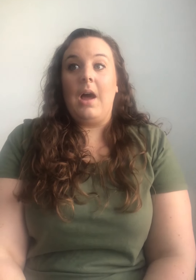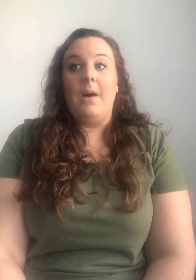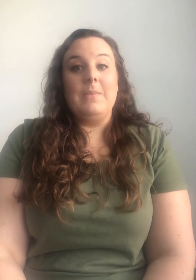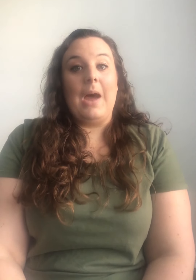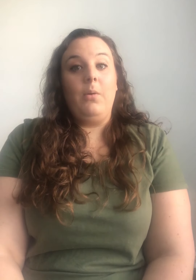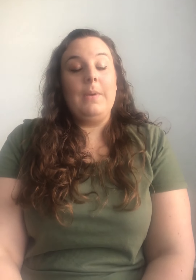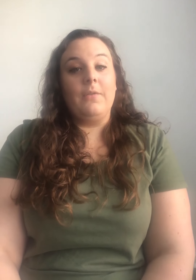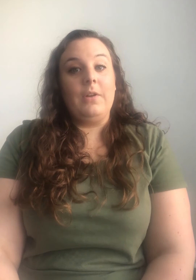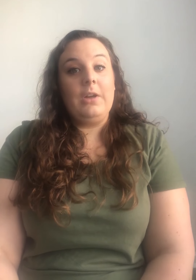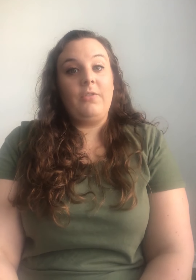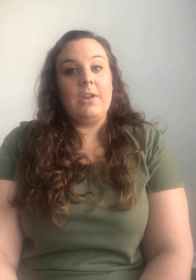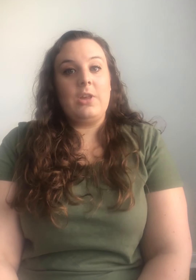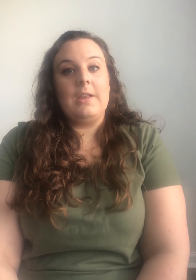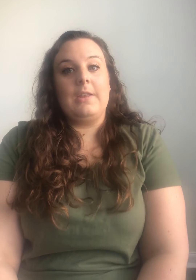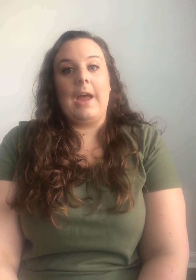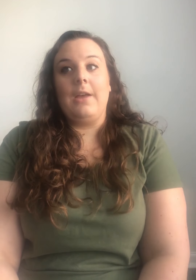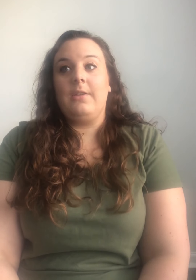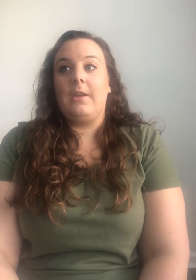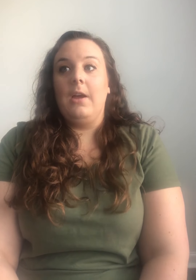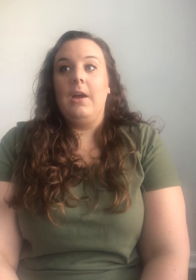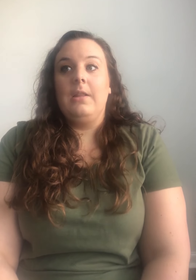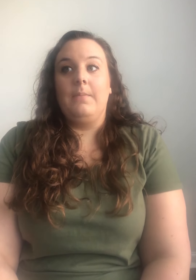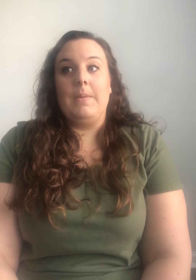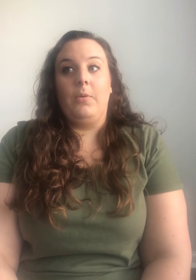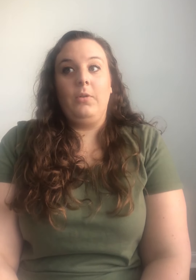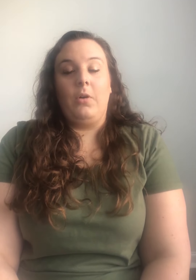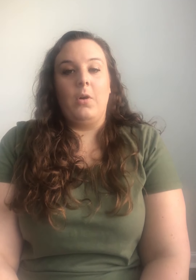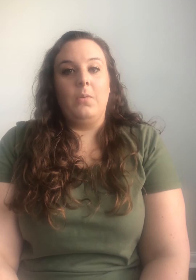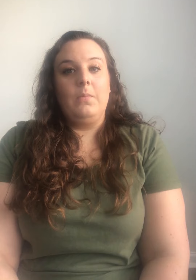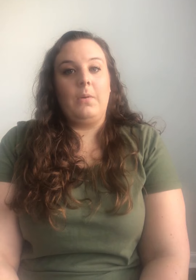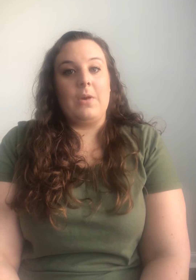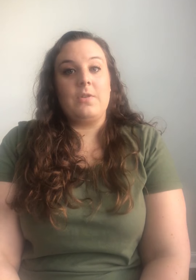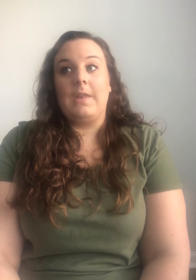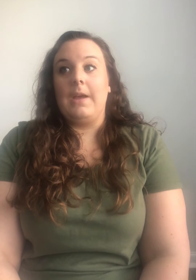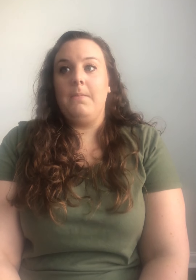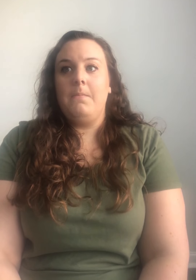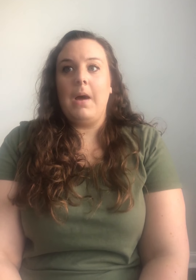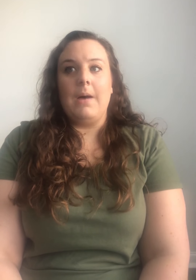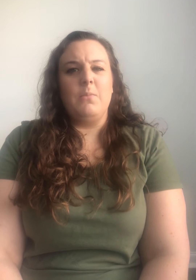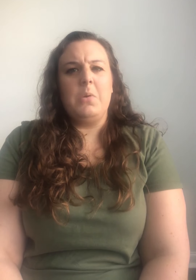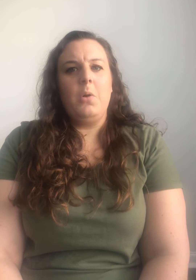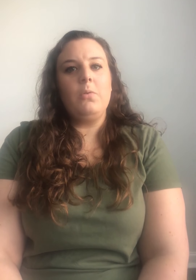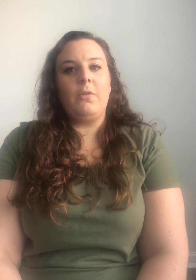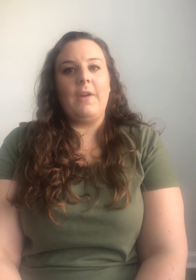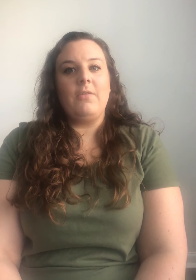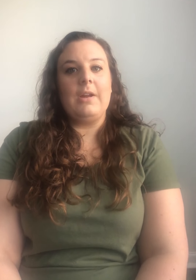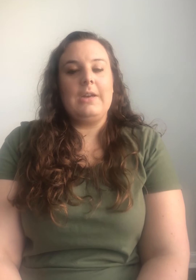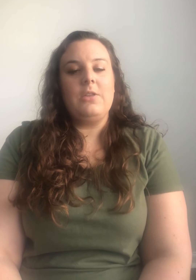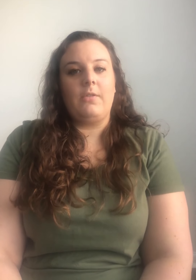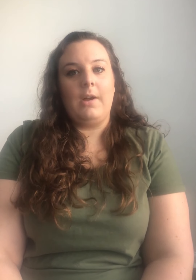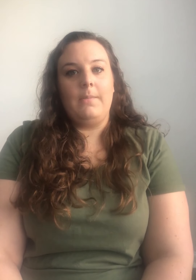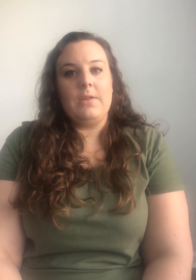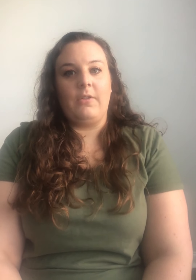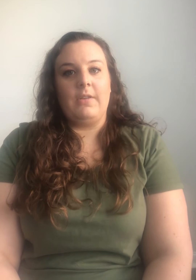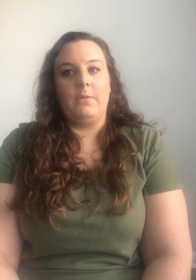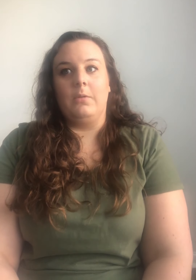Now would be a really great chance to ask the people in your home questions like, Mom, who is your favorite teacher in elementary school?